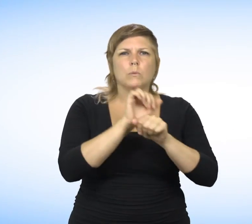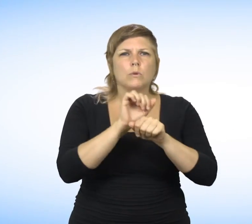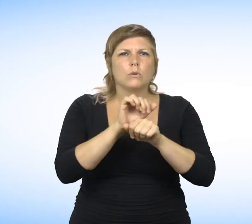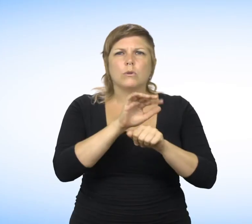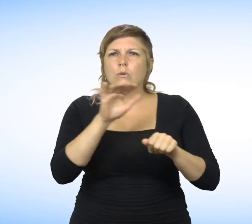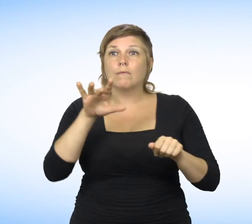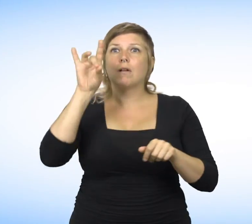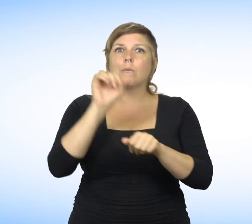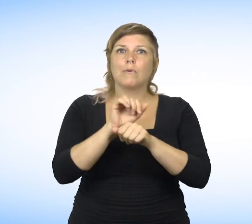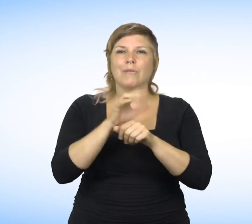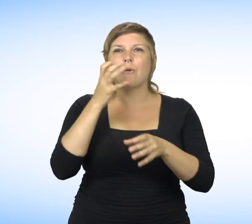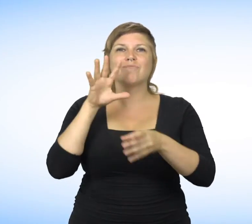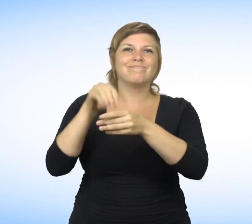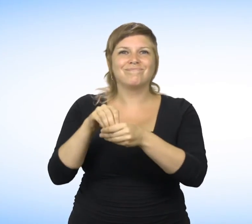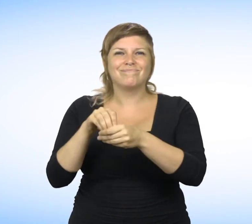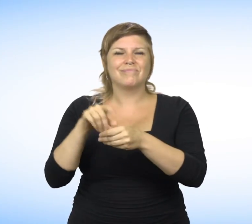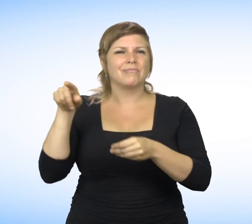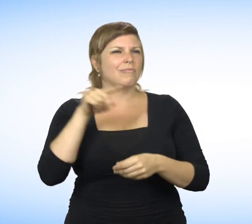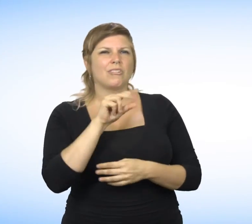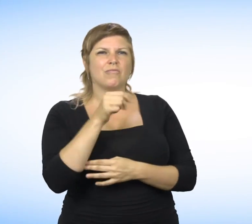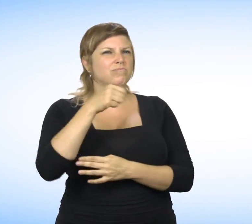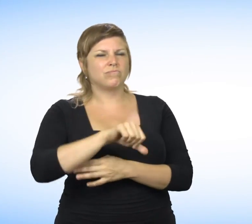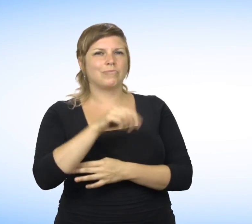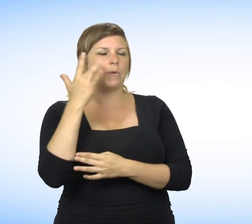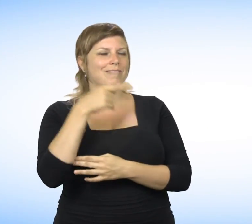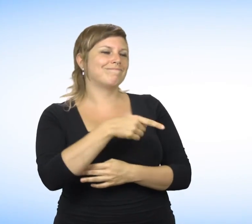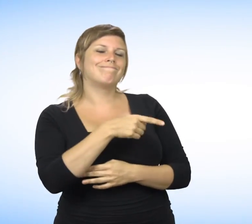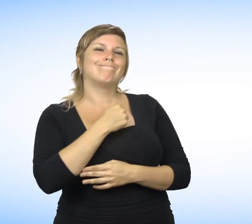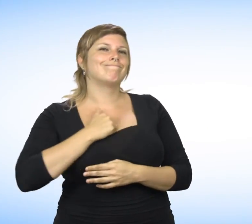For example, you cannot be denied a job because you were not born in Canada.